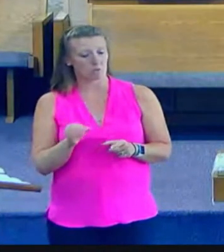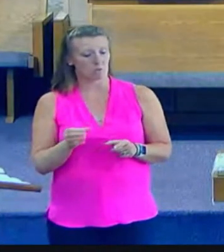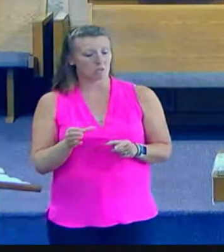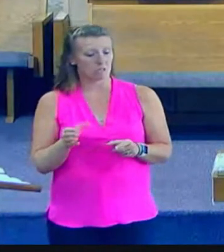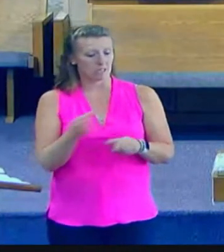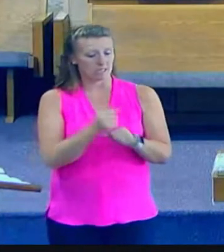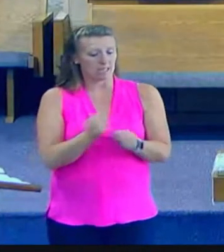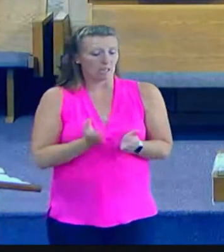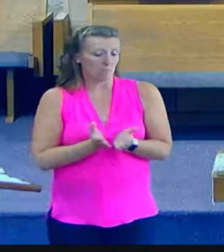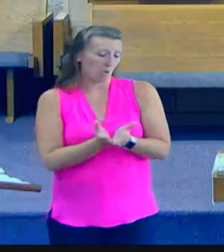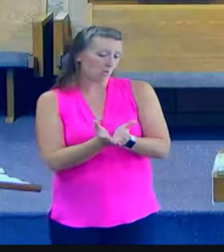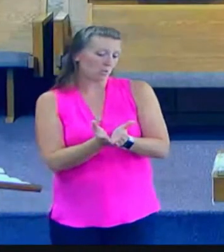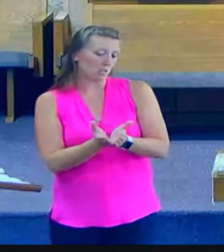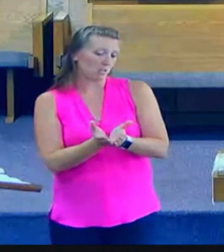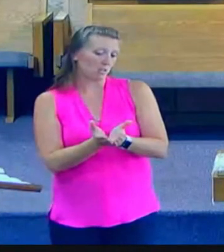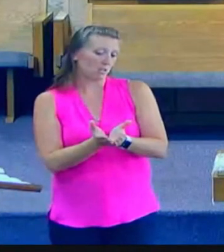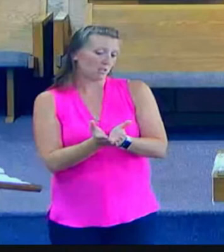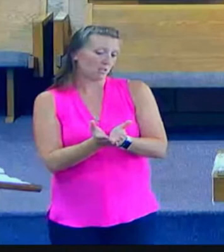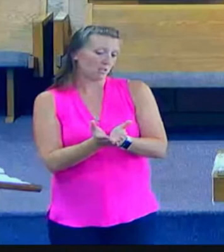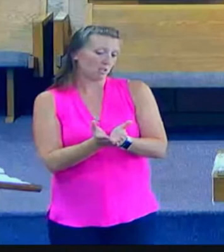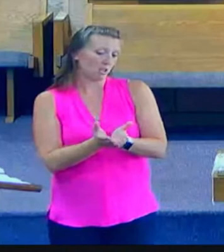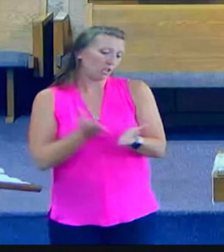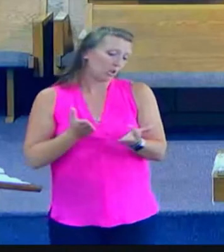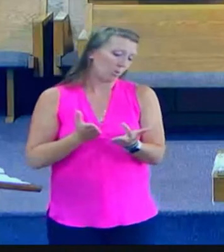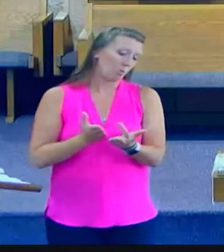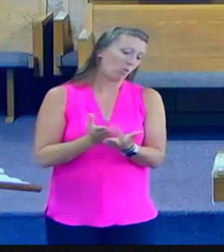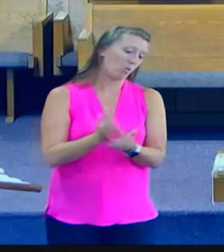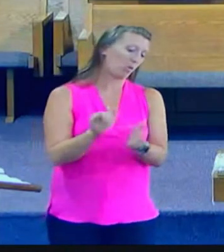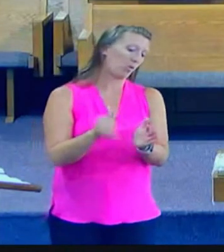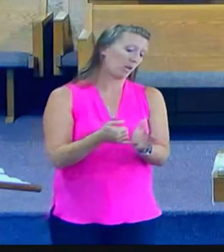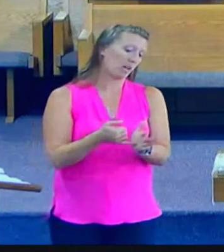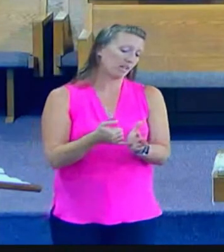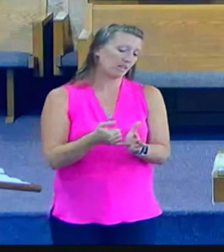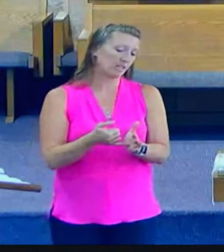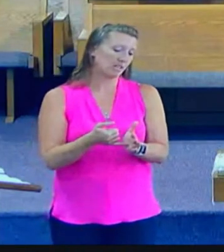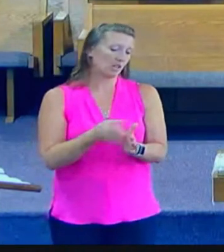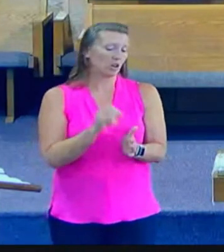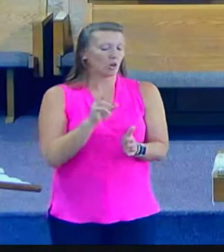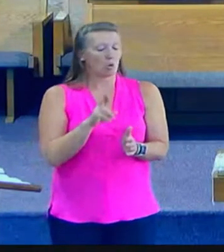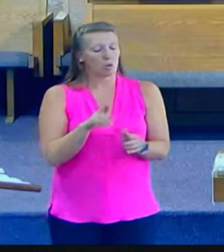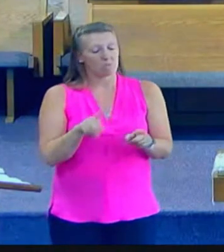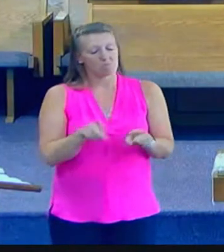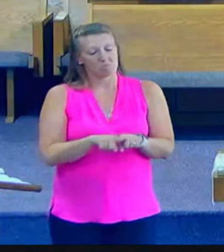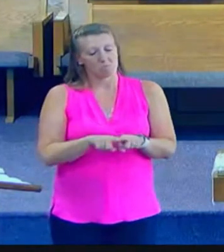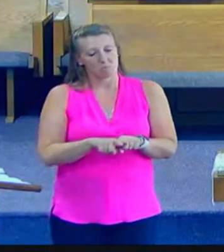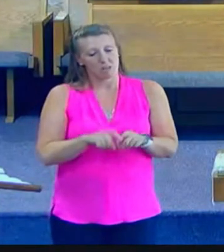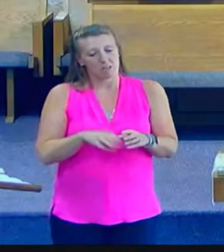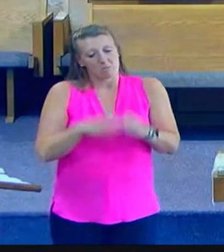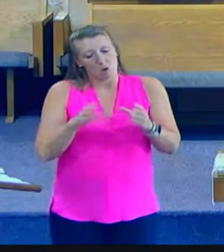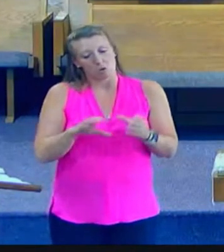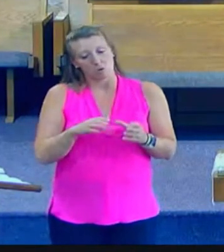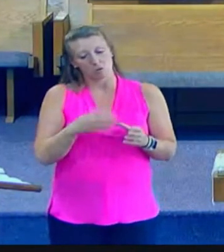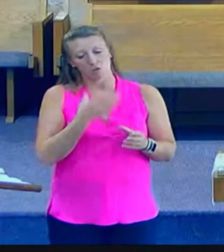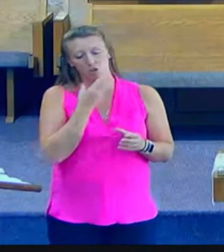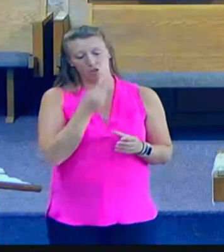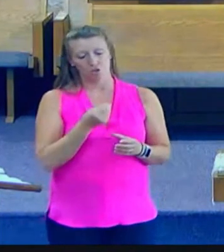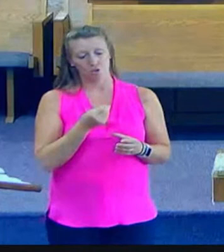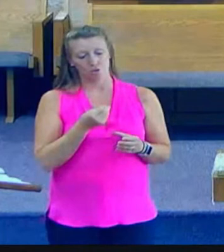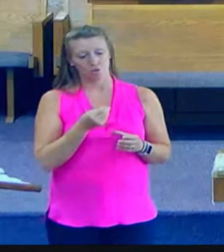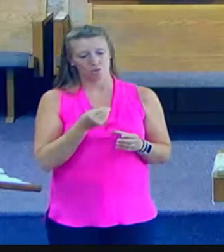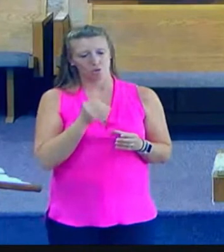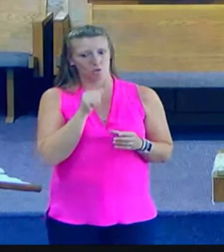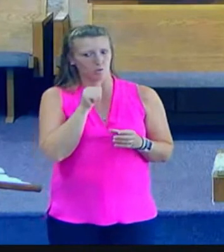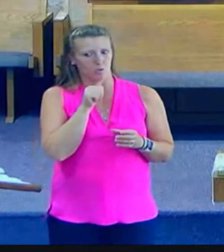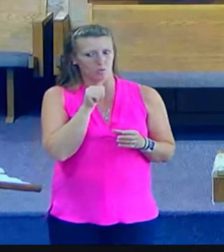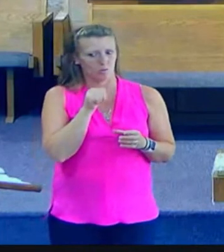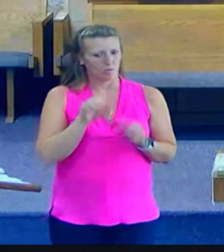and sail around it. You can go through it. Or like most Jews who refuse to go through Samaria,